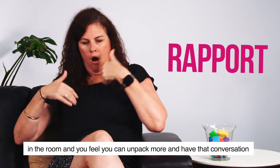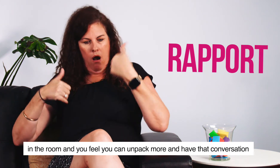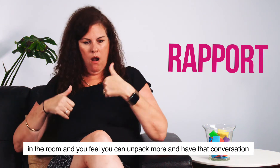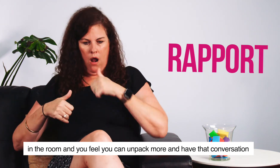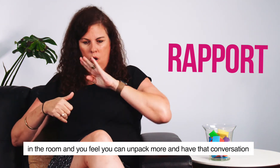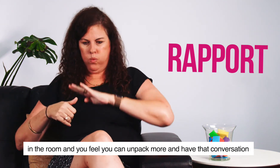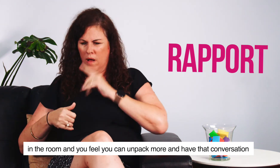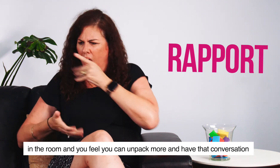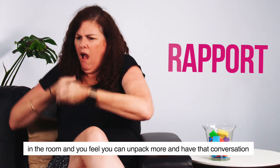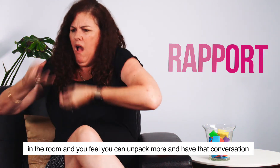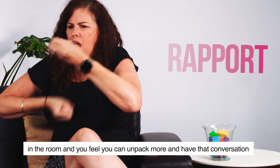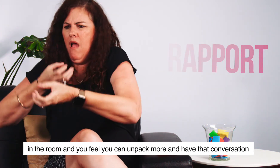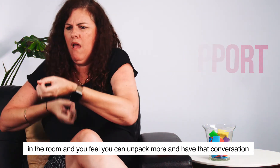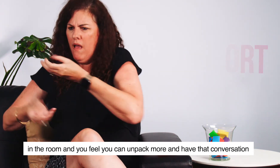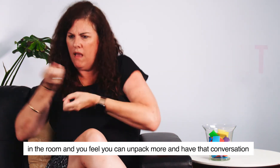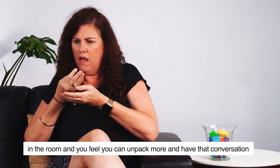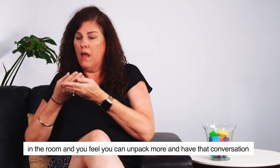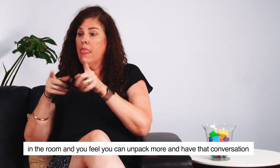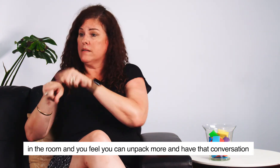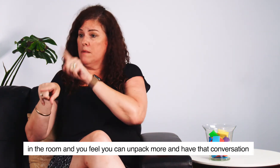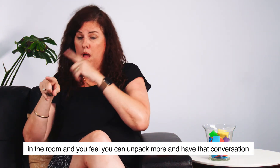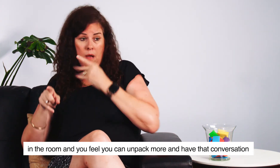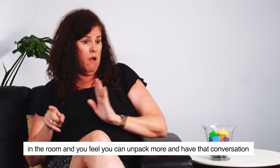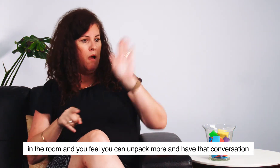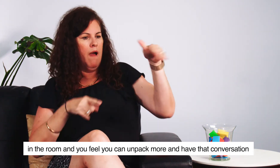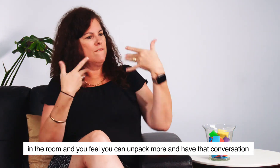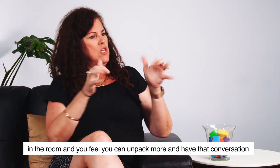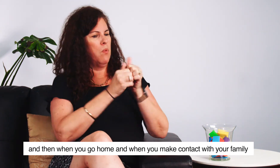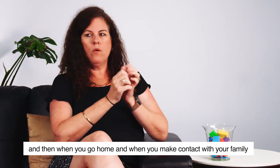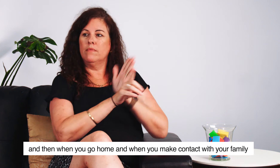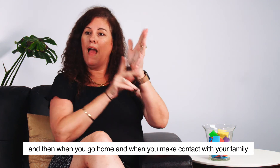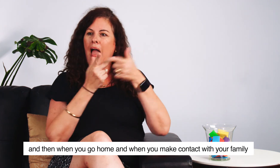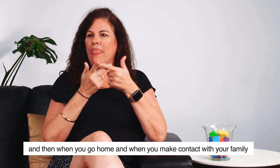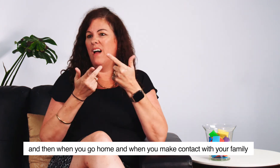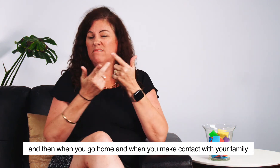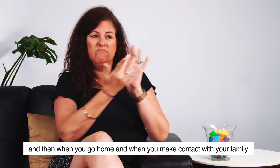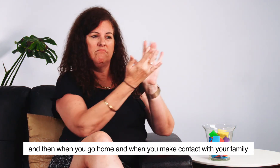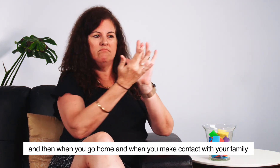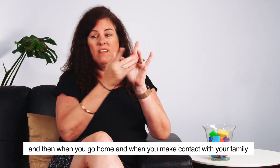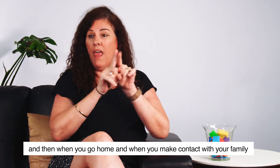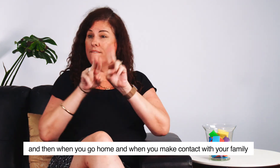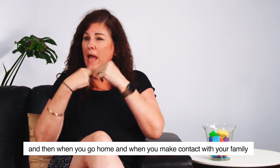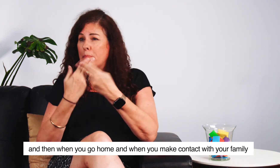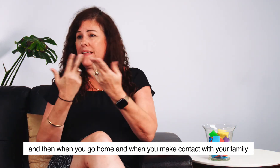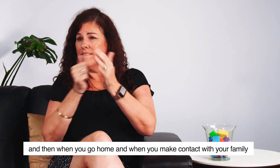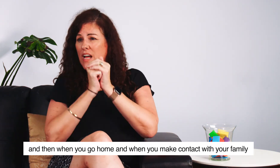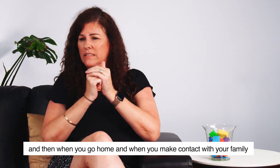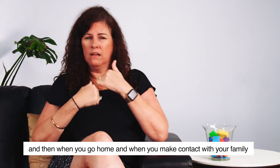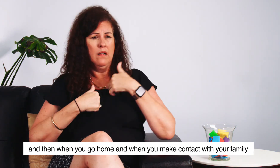room, and you feel you can unpack more and have that conversation more. And then when you go home, or when you go make other contacts with your